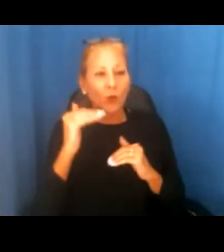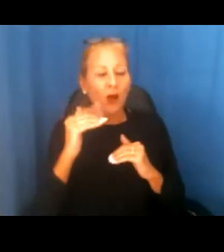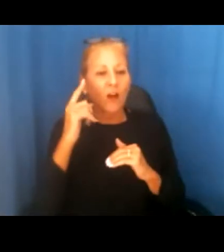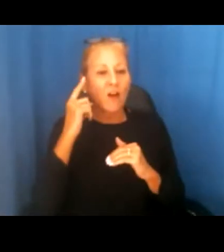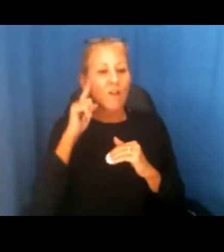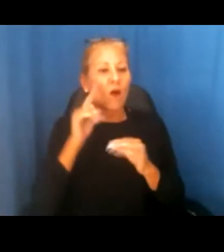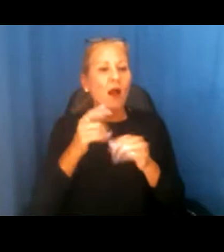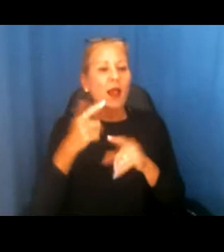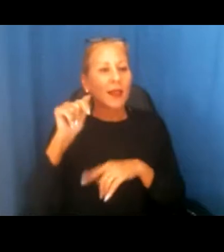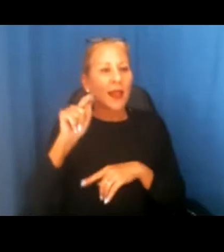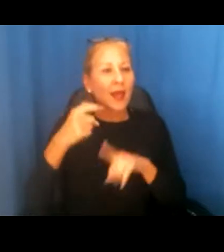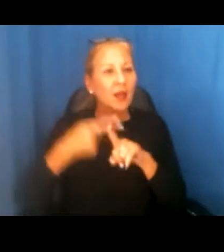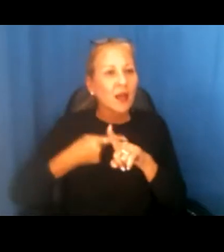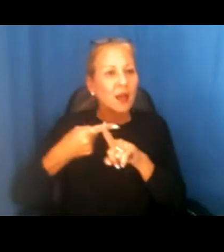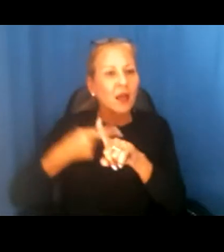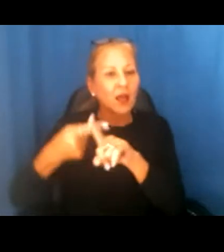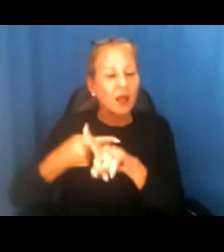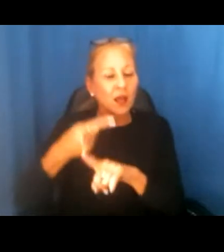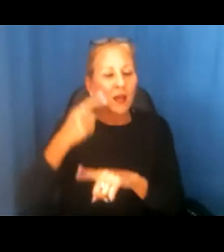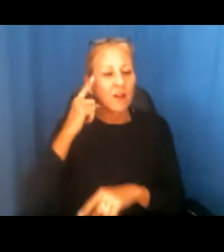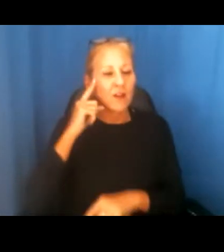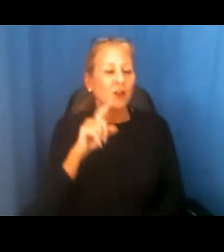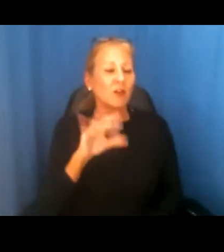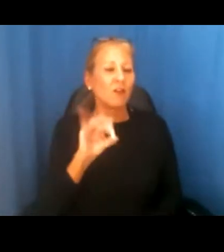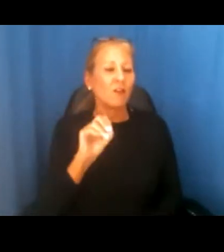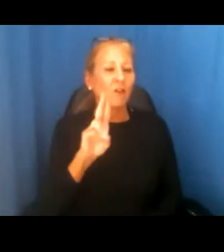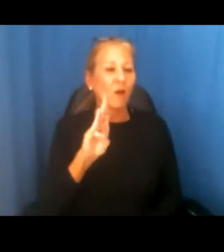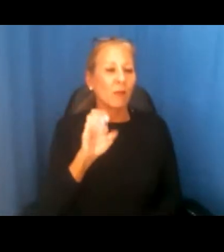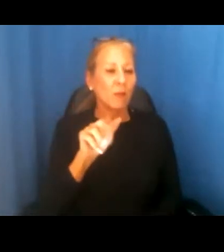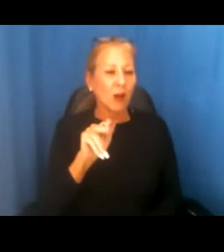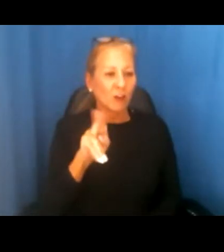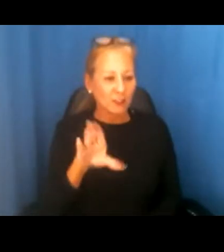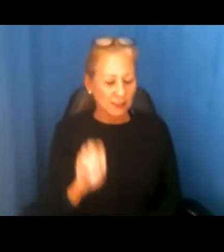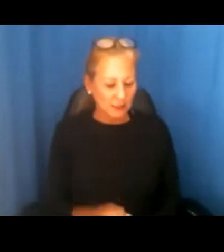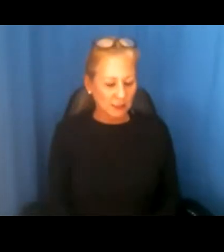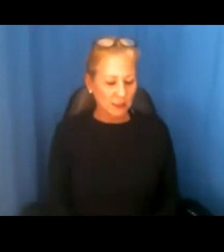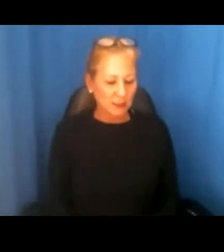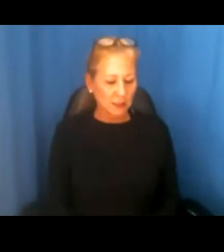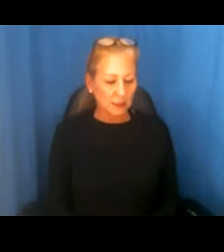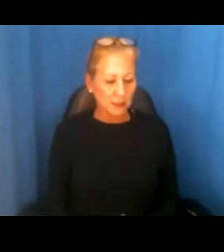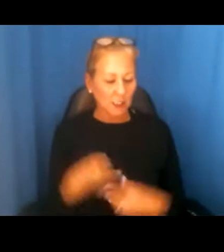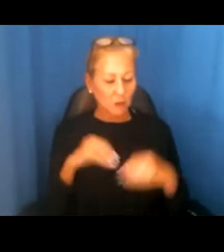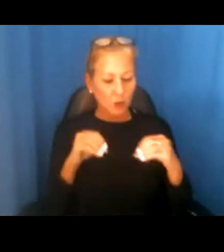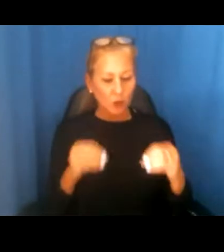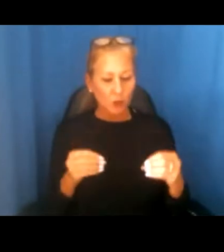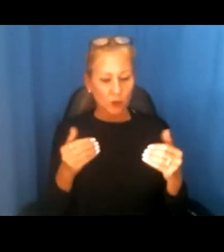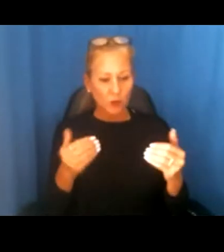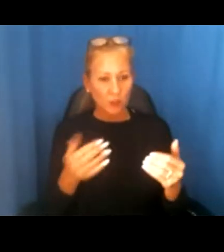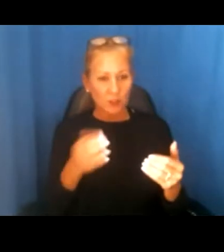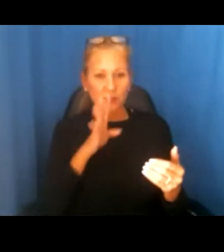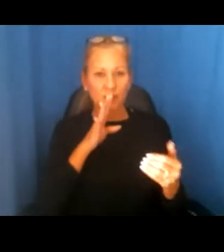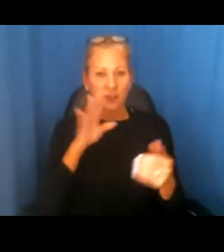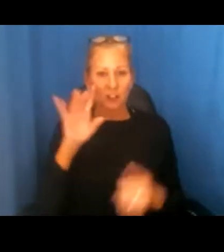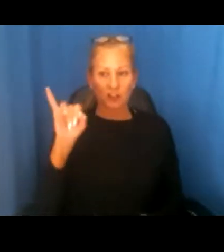the economic impacts of COVID-19. I will say that as we move into our first speaker to hear from Janine,